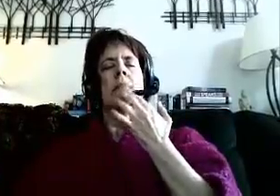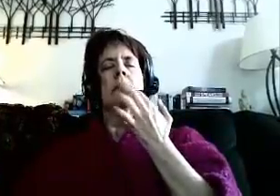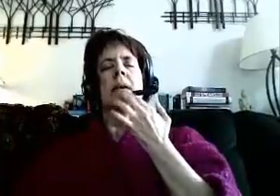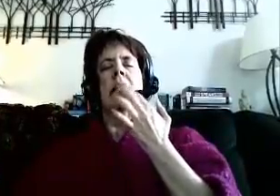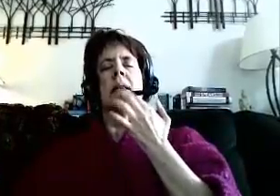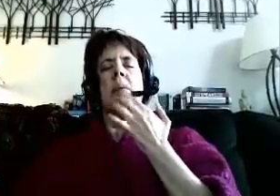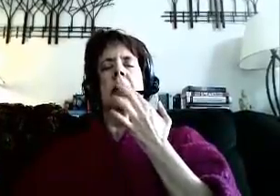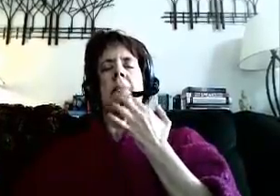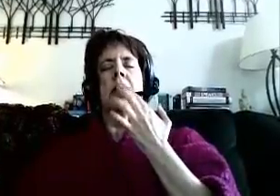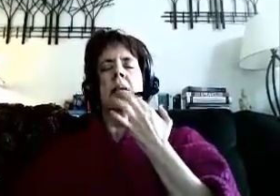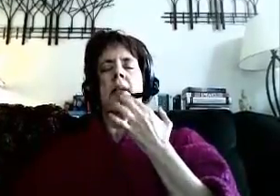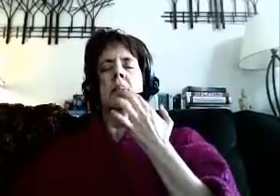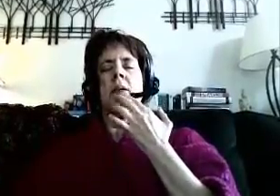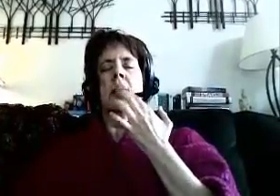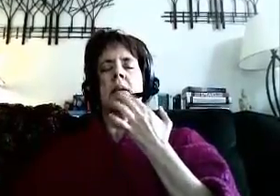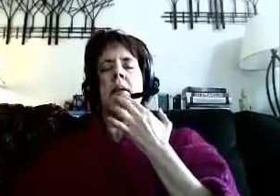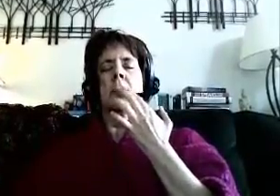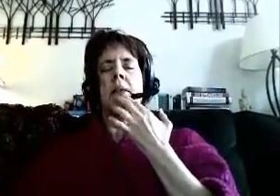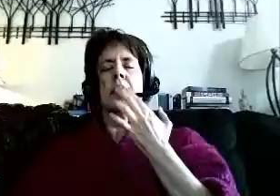I allow my body to heal quickly and completely